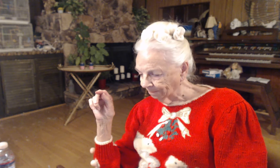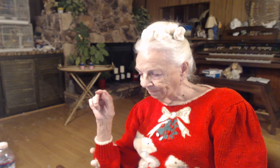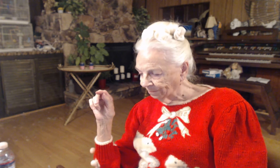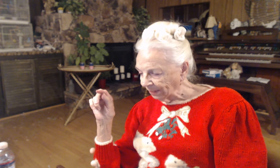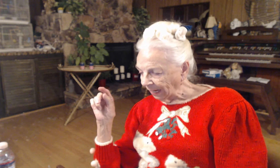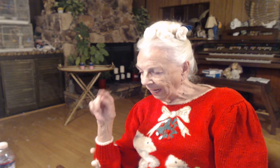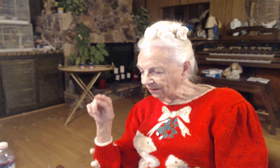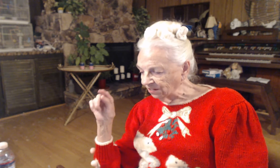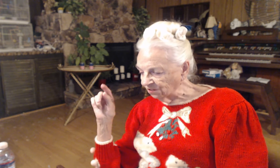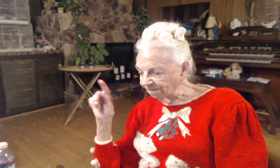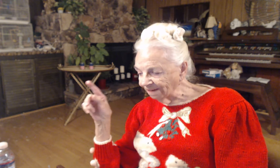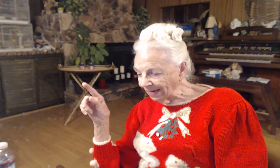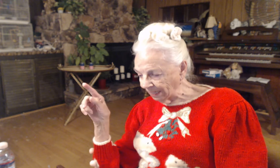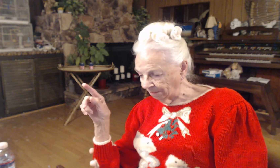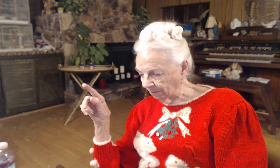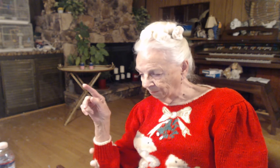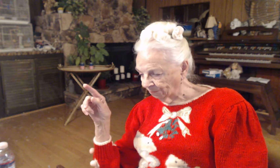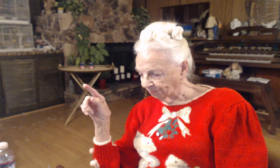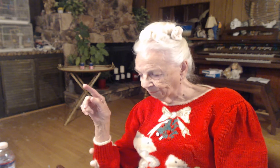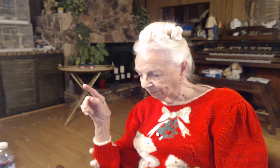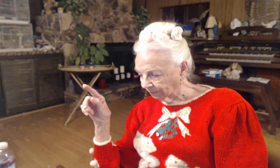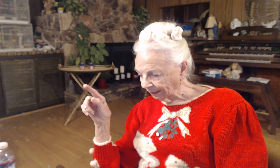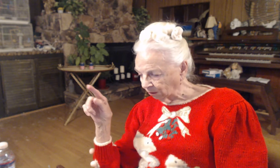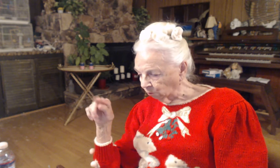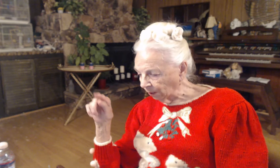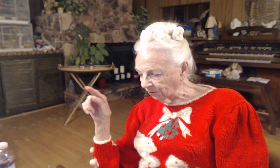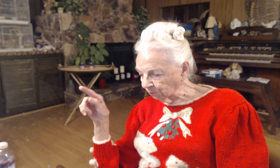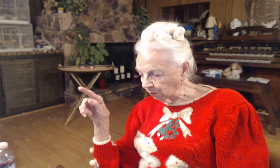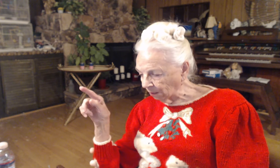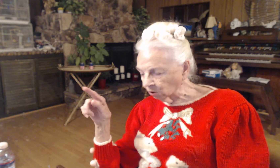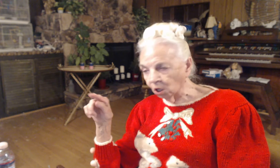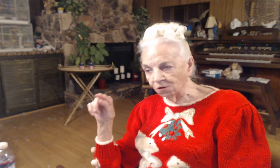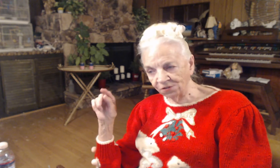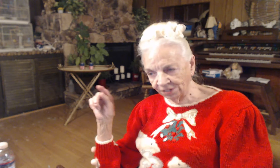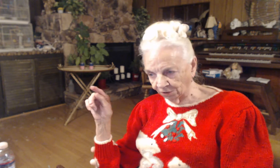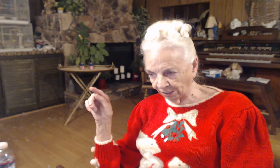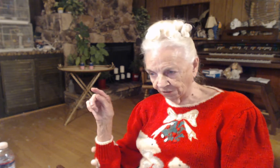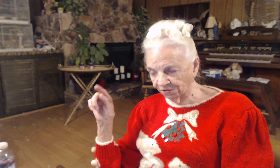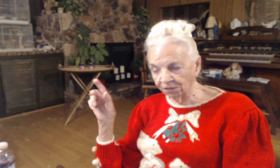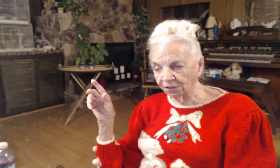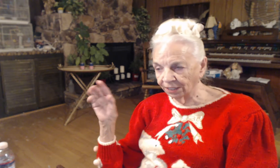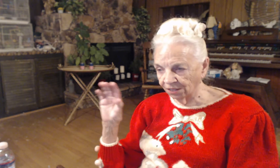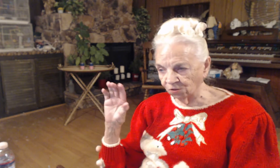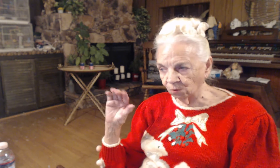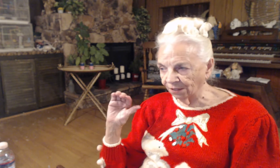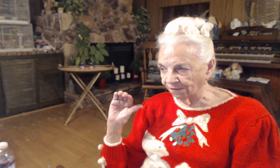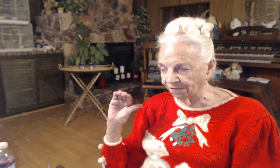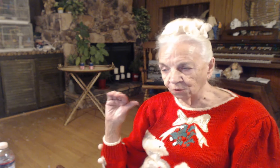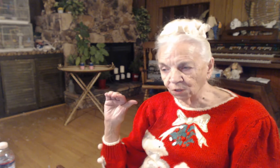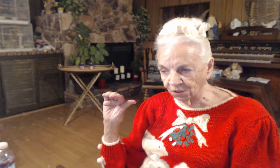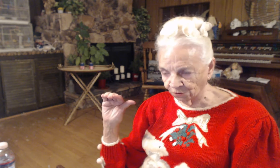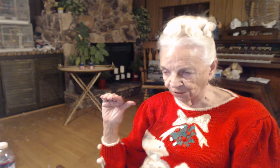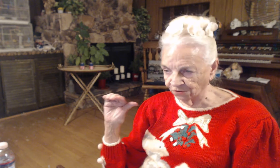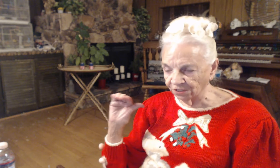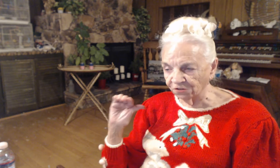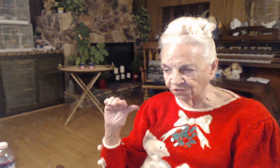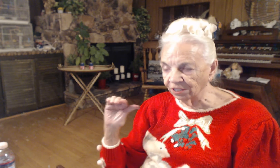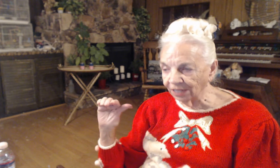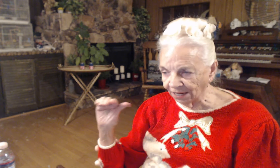And his saying went throughout all Syria. Syria is one of the few countries that still has